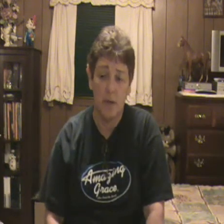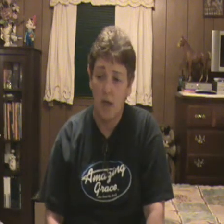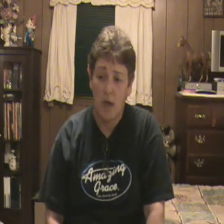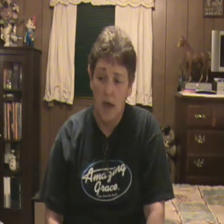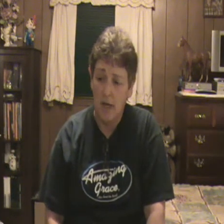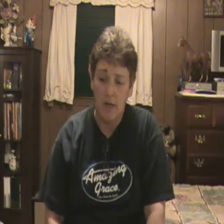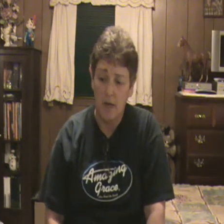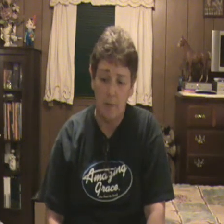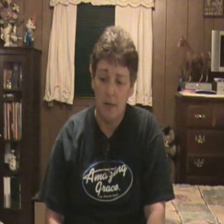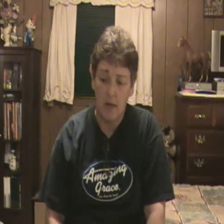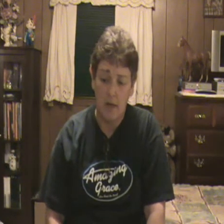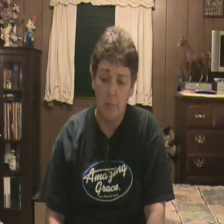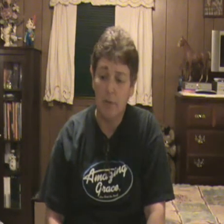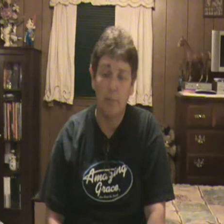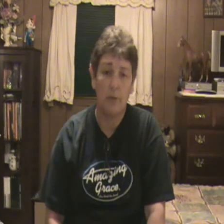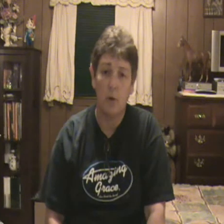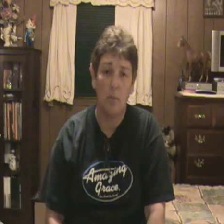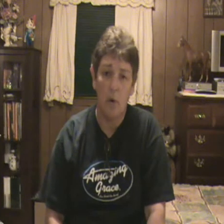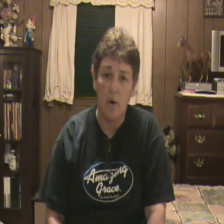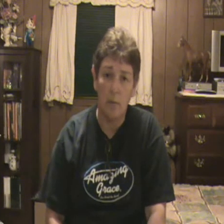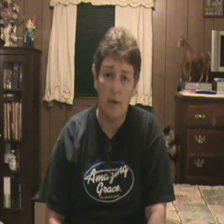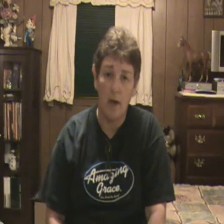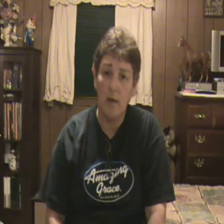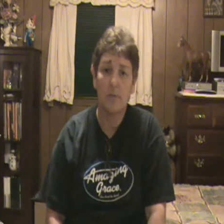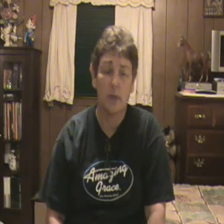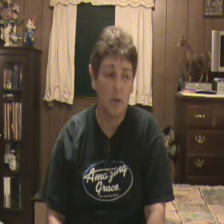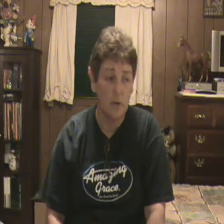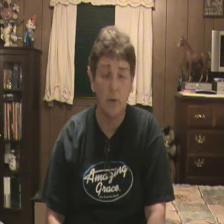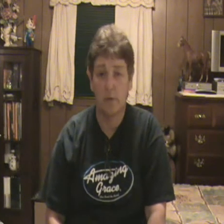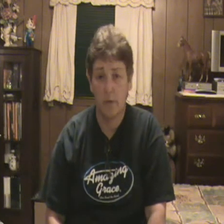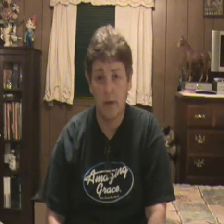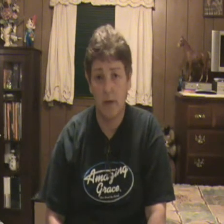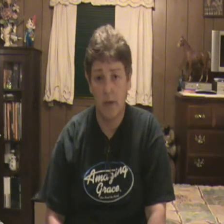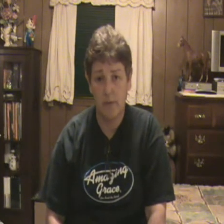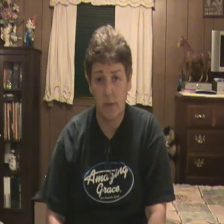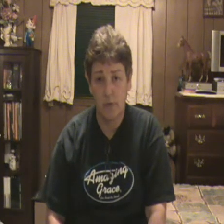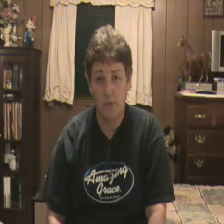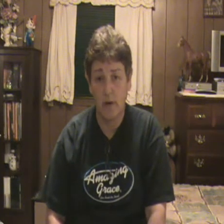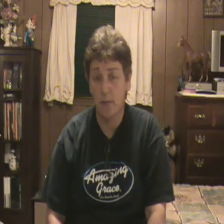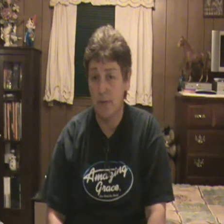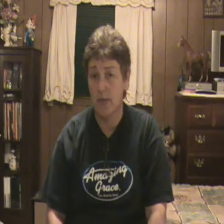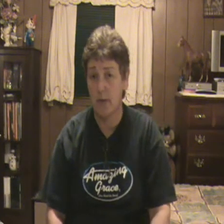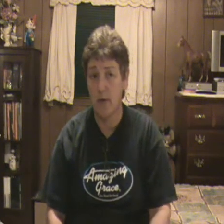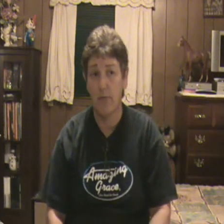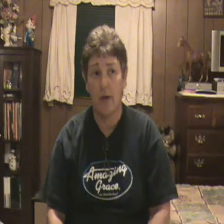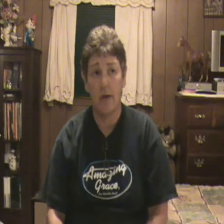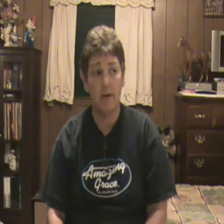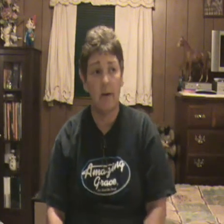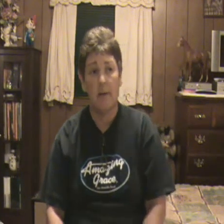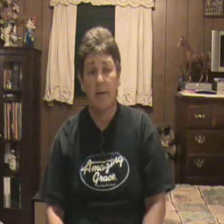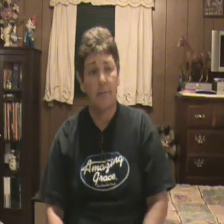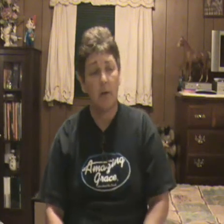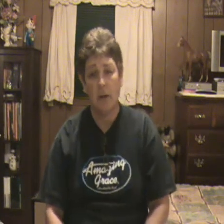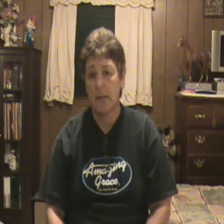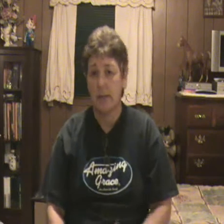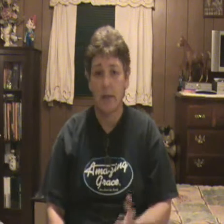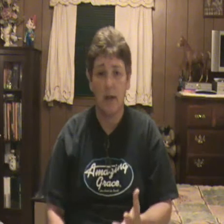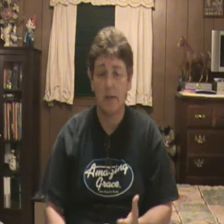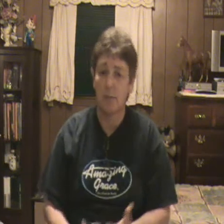mean, I put up a terrible argument. I absolutely was not going to have surgery. I was that terrified. And, you like I said, I had so